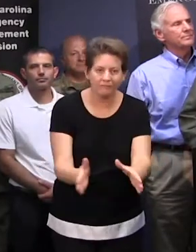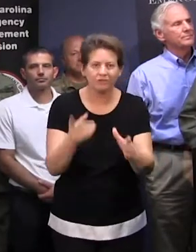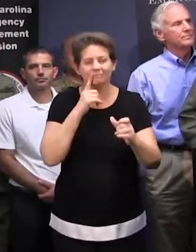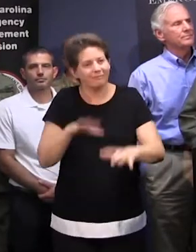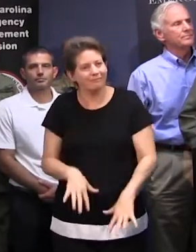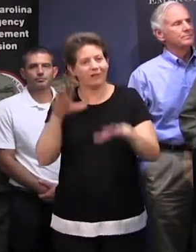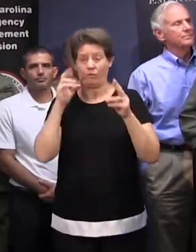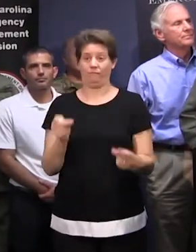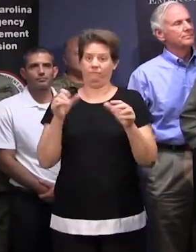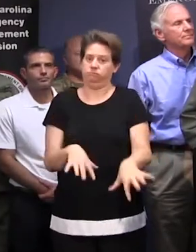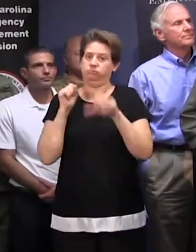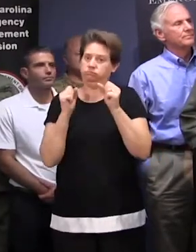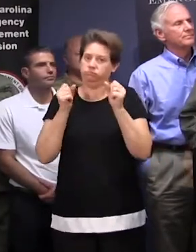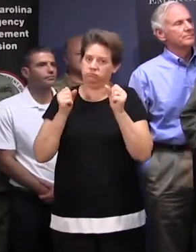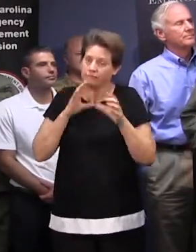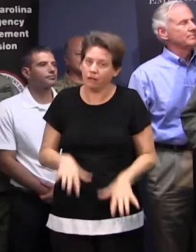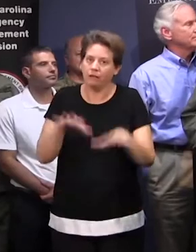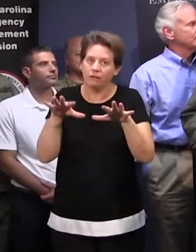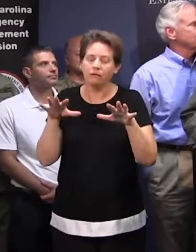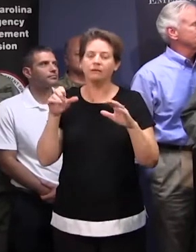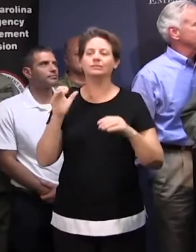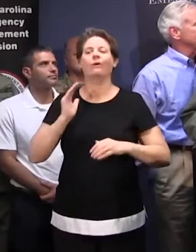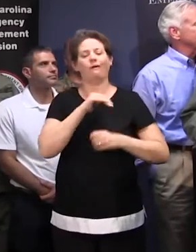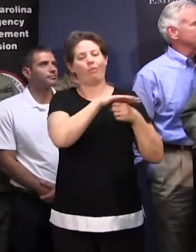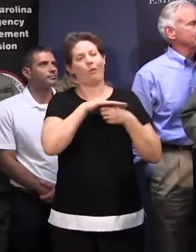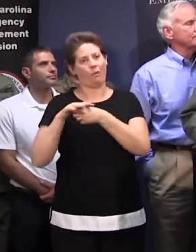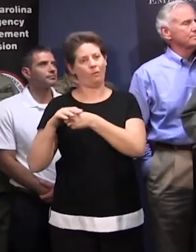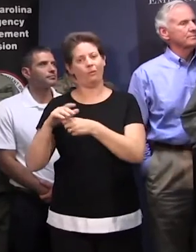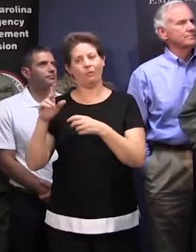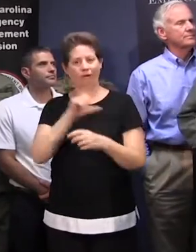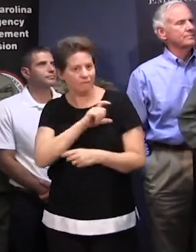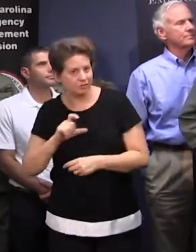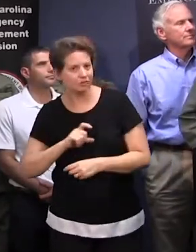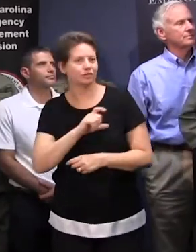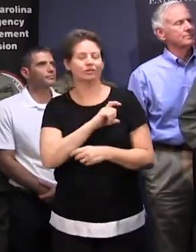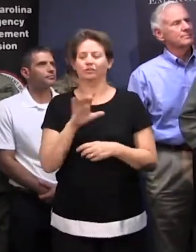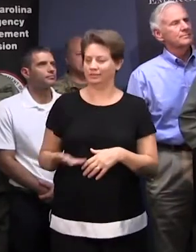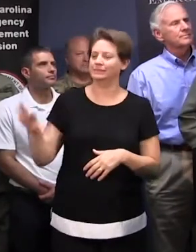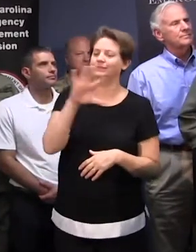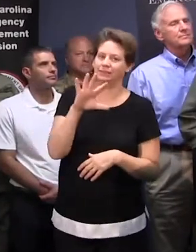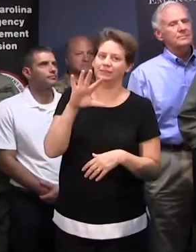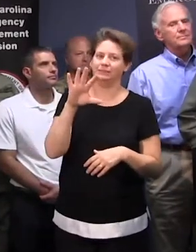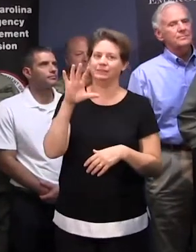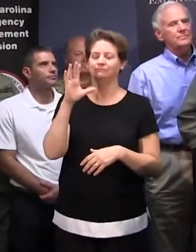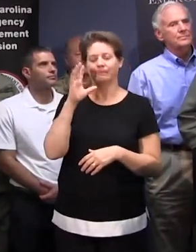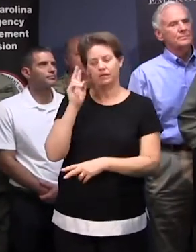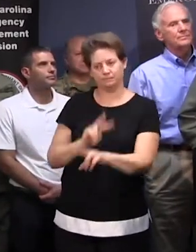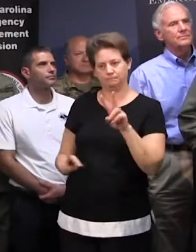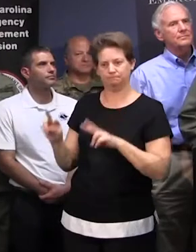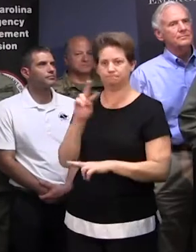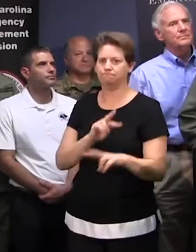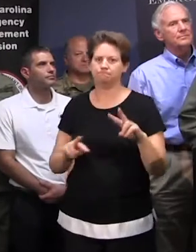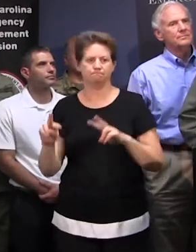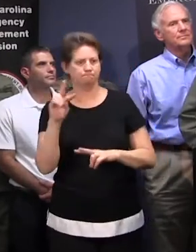or flash flood, so our officers and our local law enforcement officers in the areas are monitoring those,